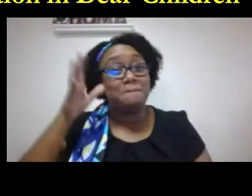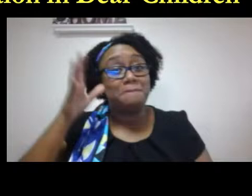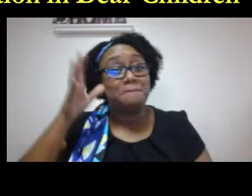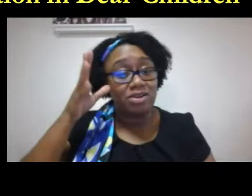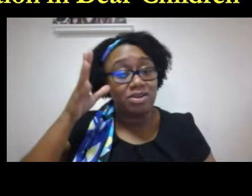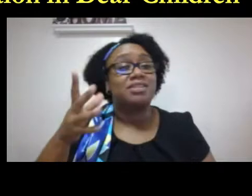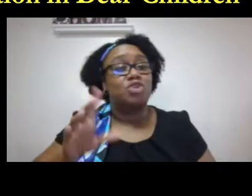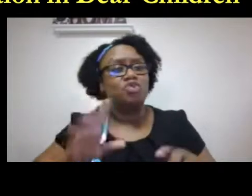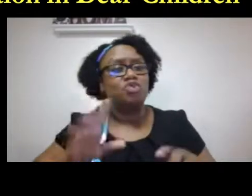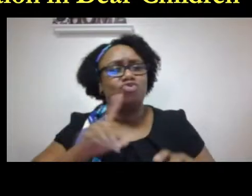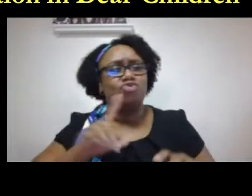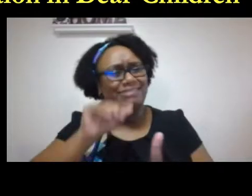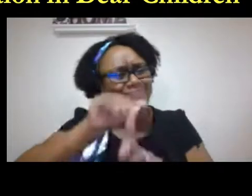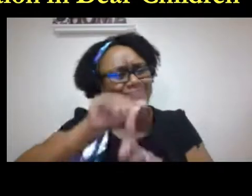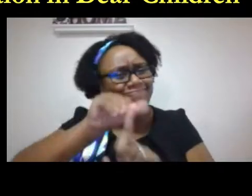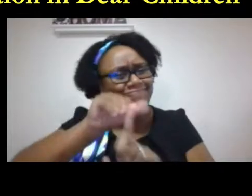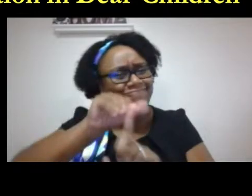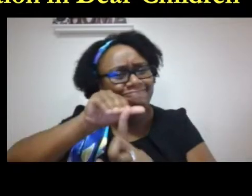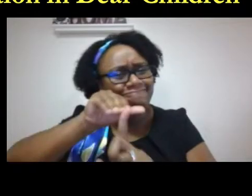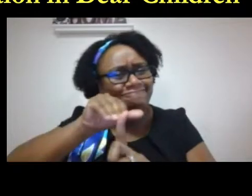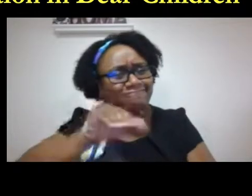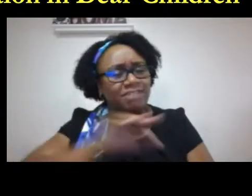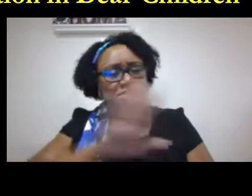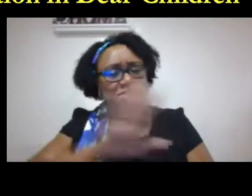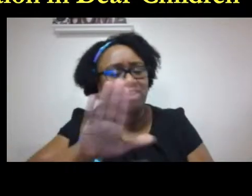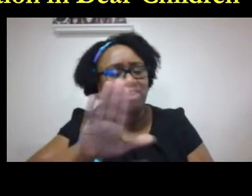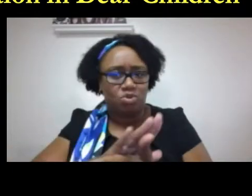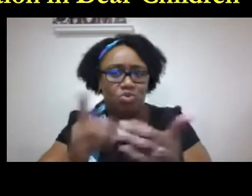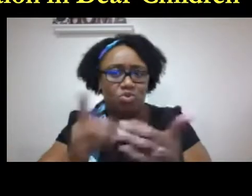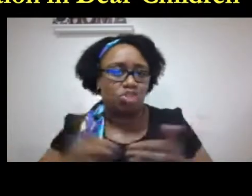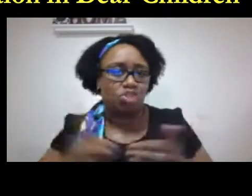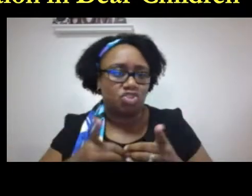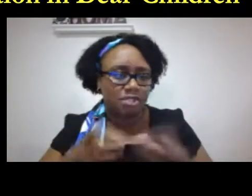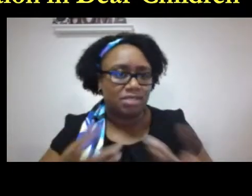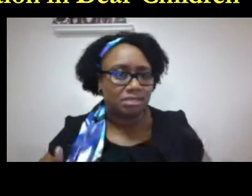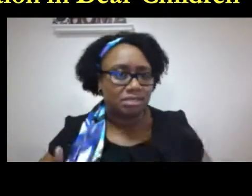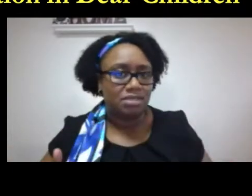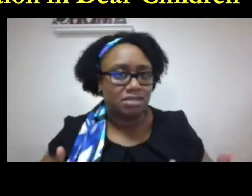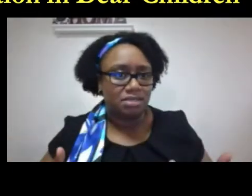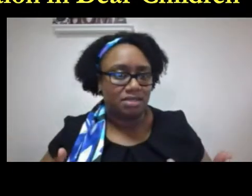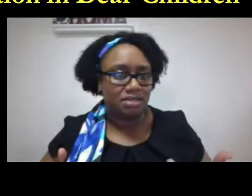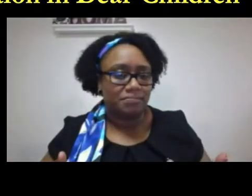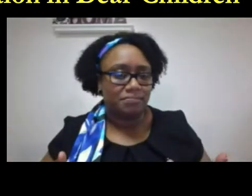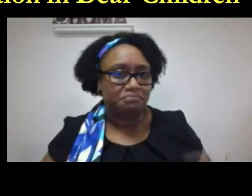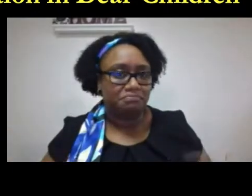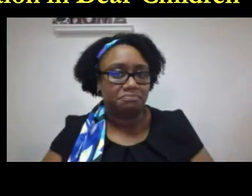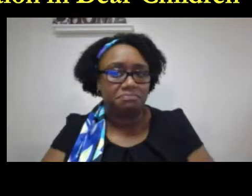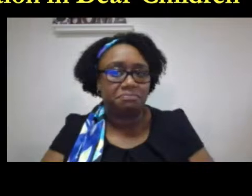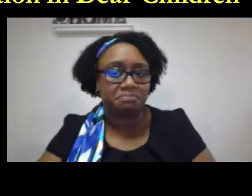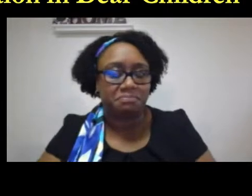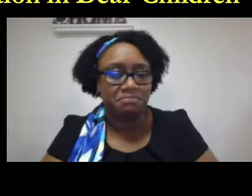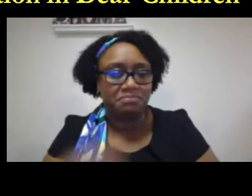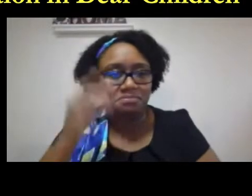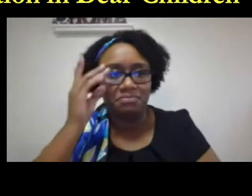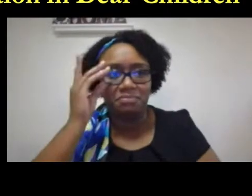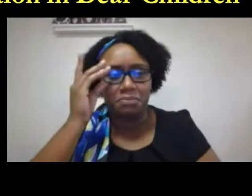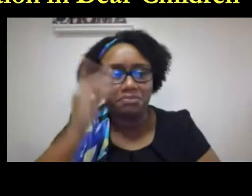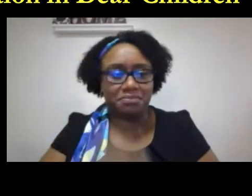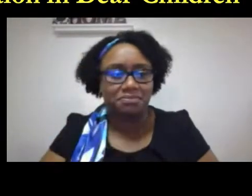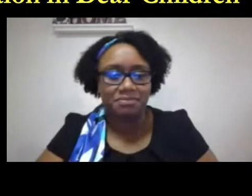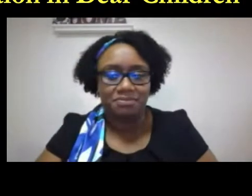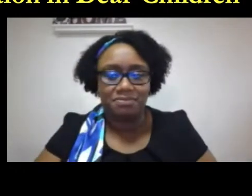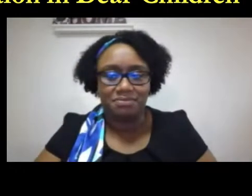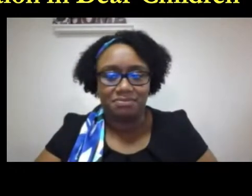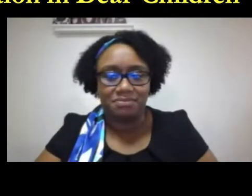so i think the opportunity exists for parents to really prod their school